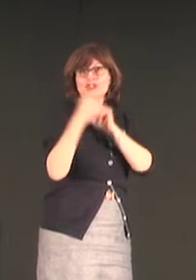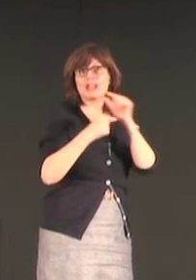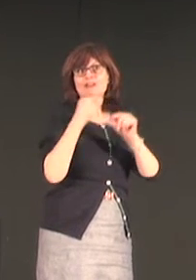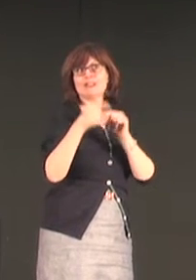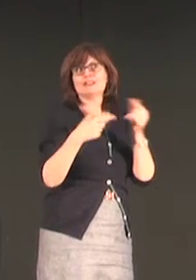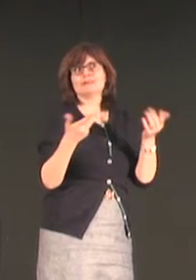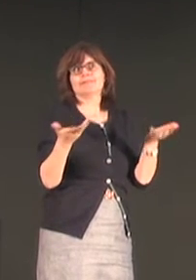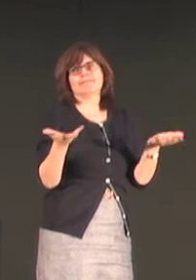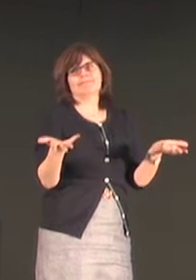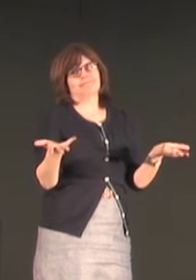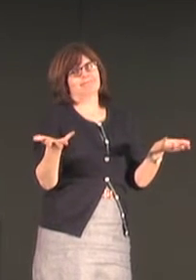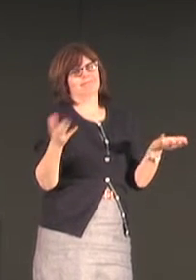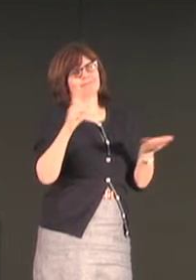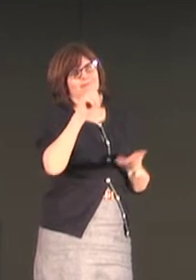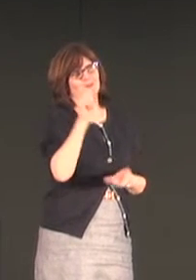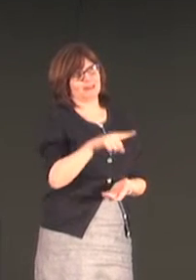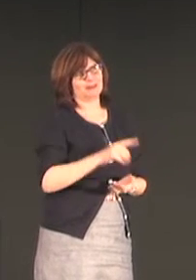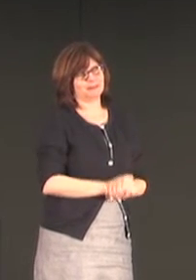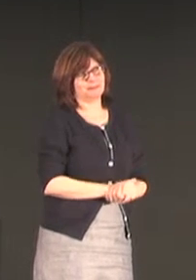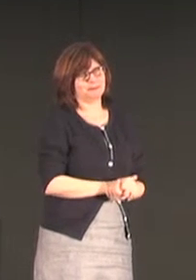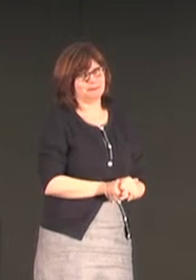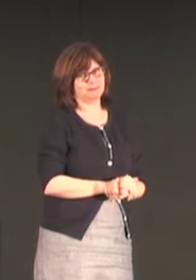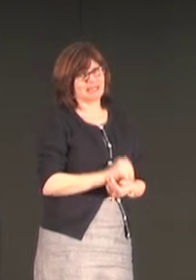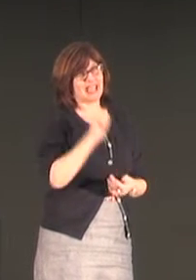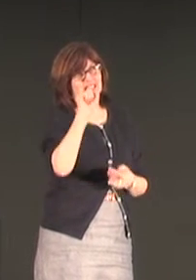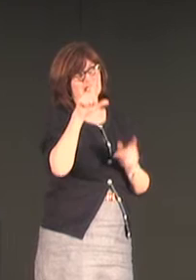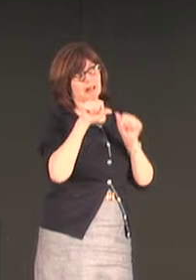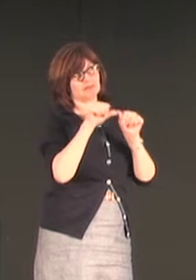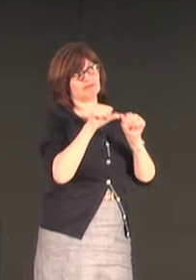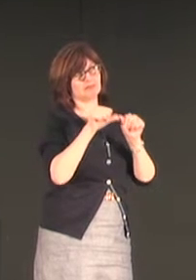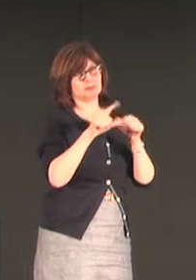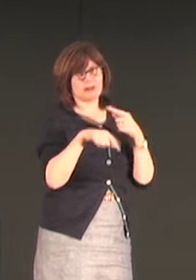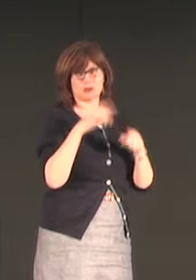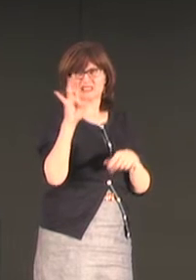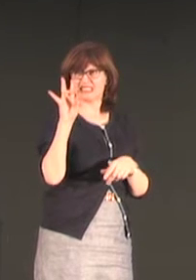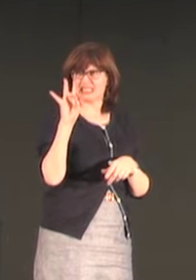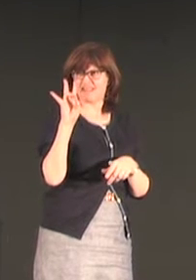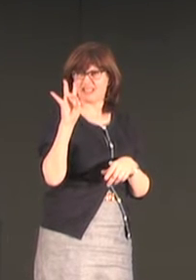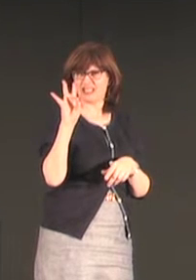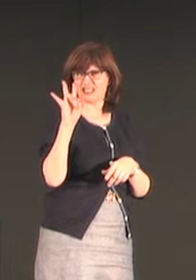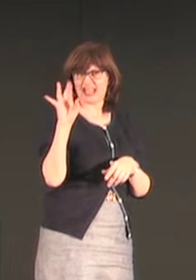and the question is you know will the language the continue and survive beyond three or four generations